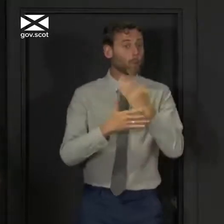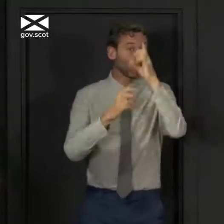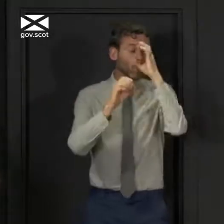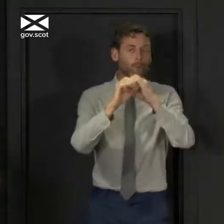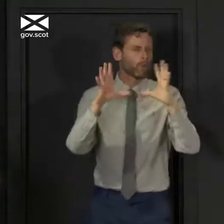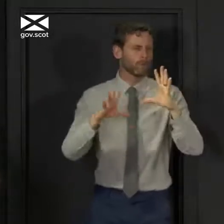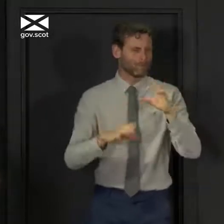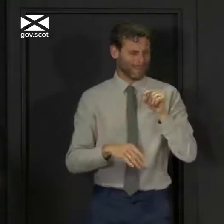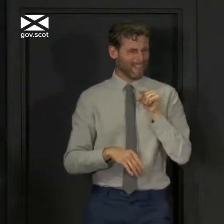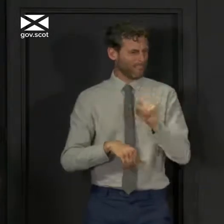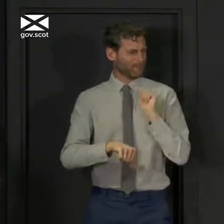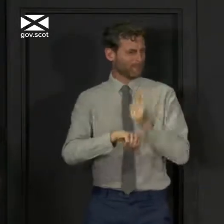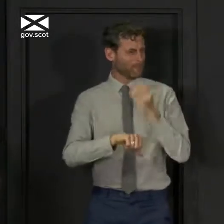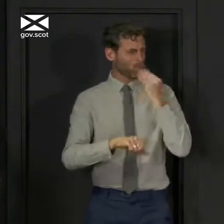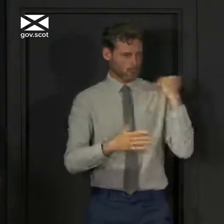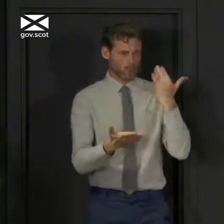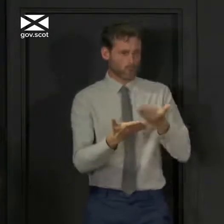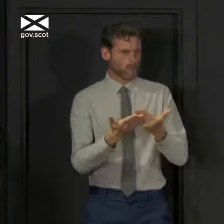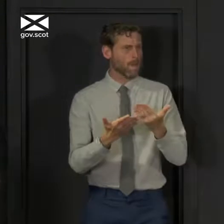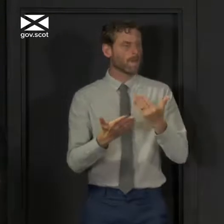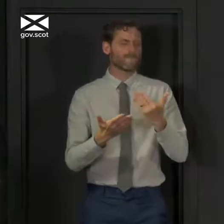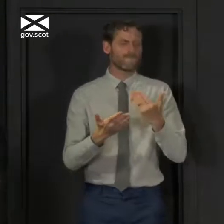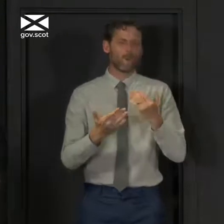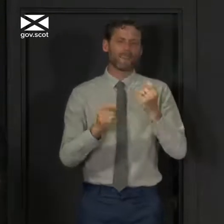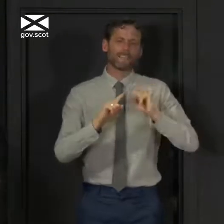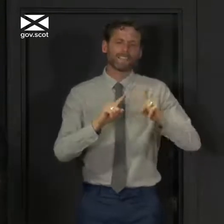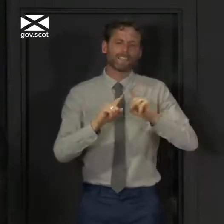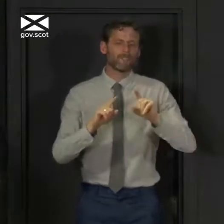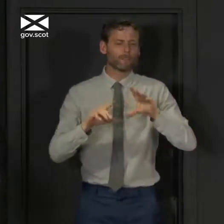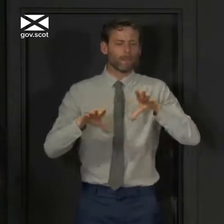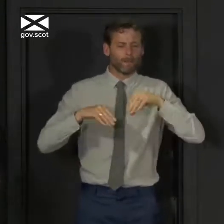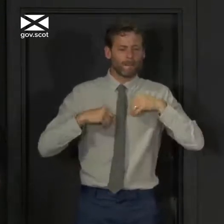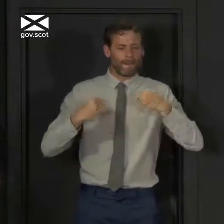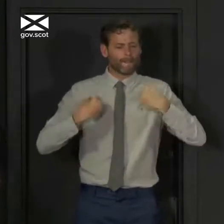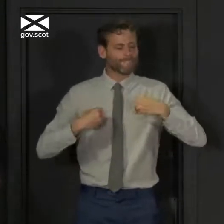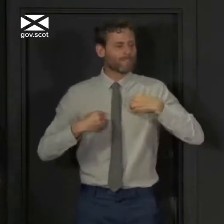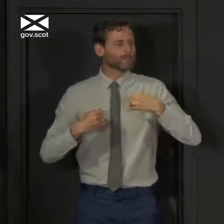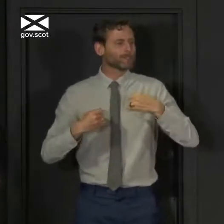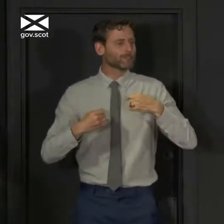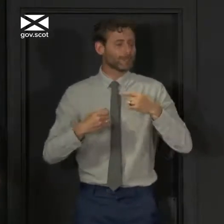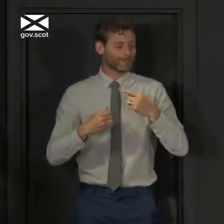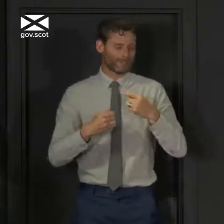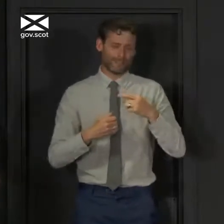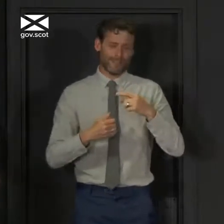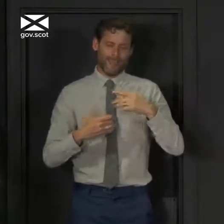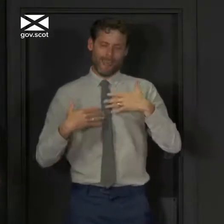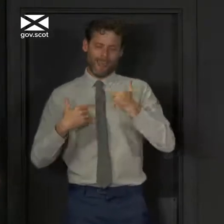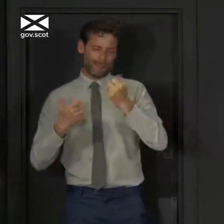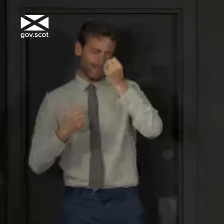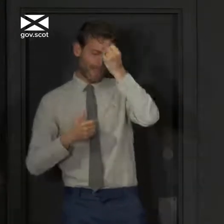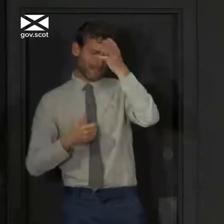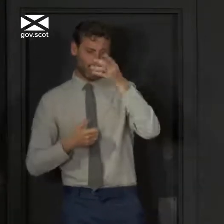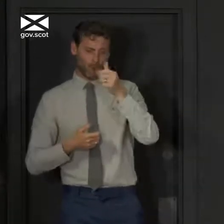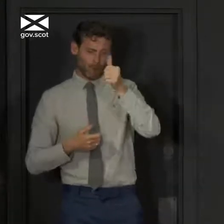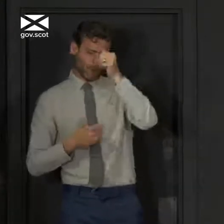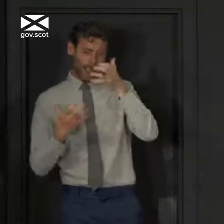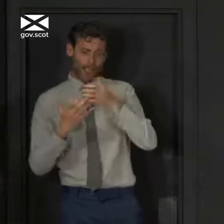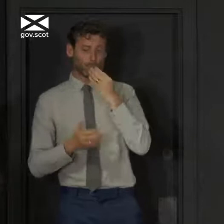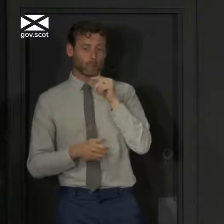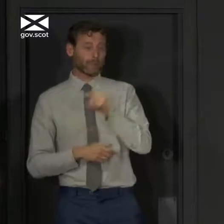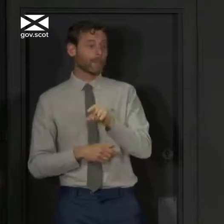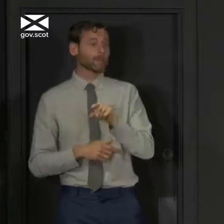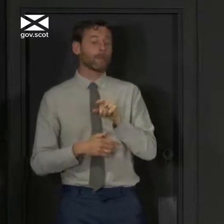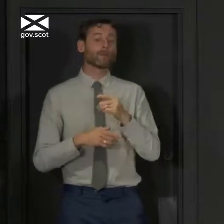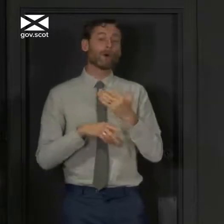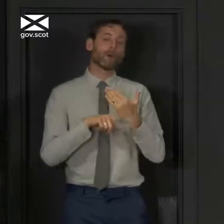been used for a long, long time for infectious diseases. Health experts are well versed in using it. So in terms of cross-border,